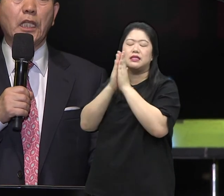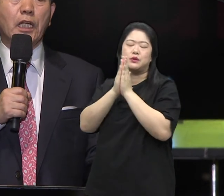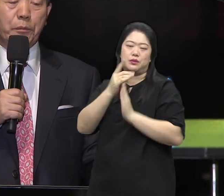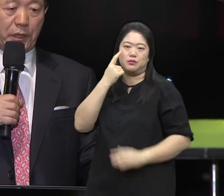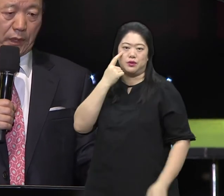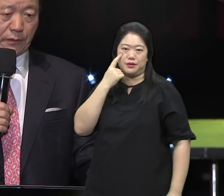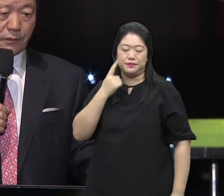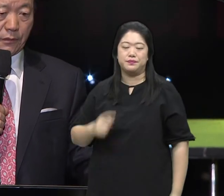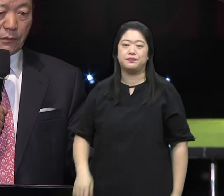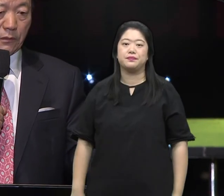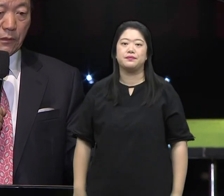must do that